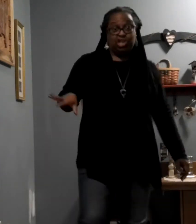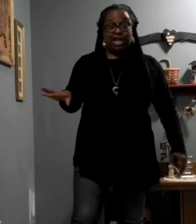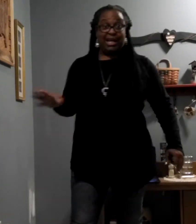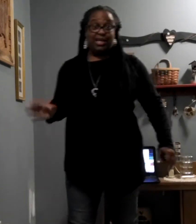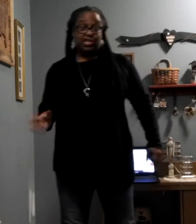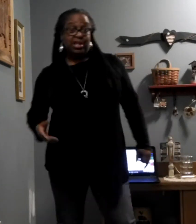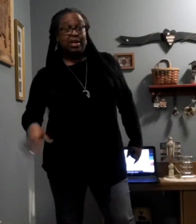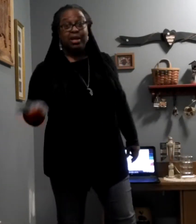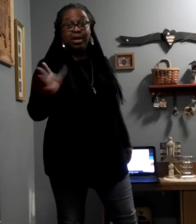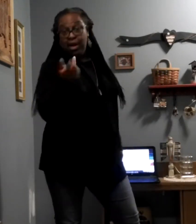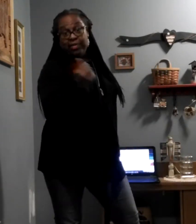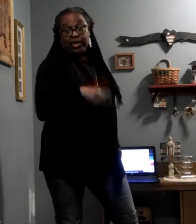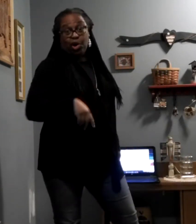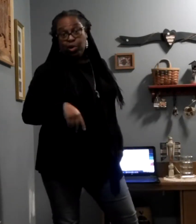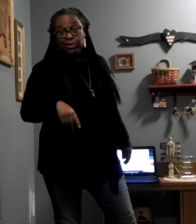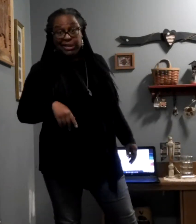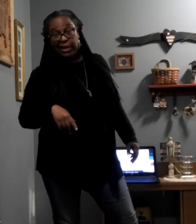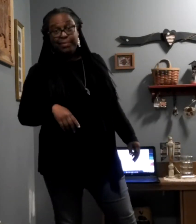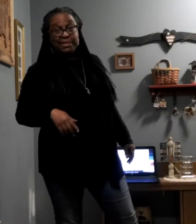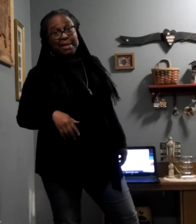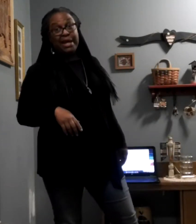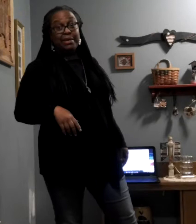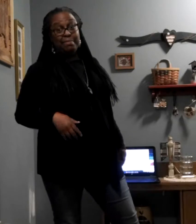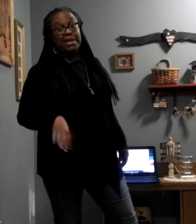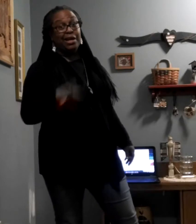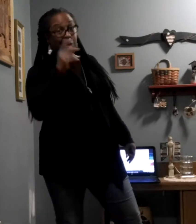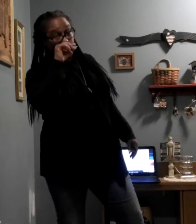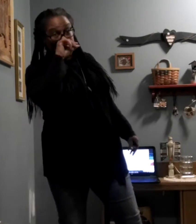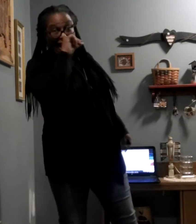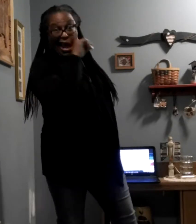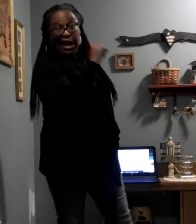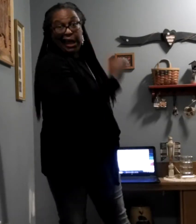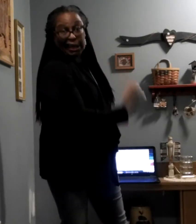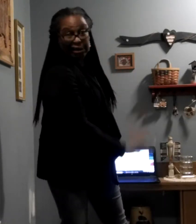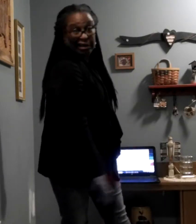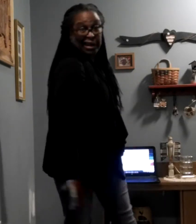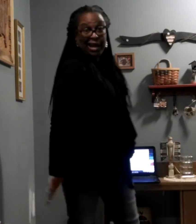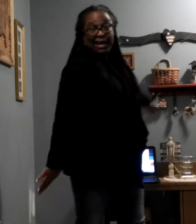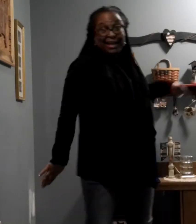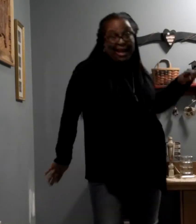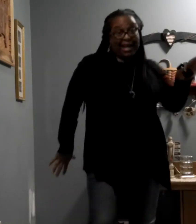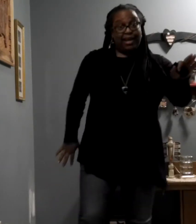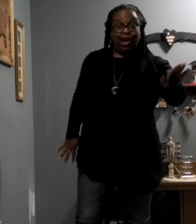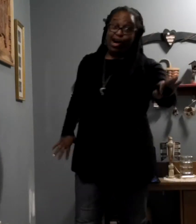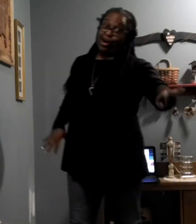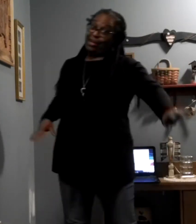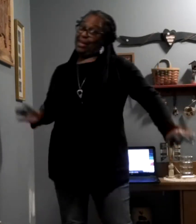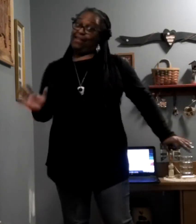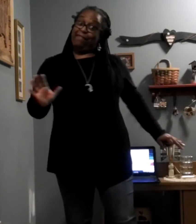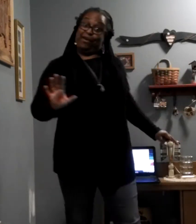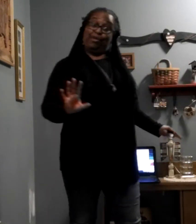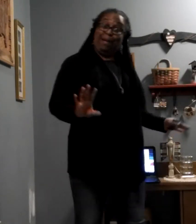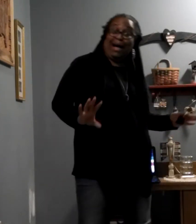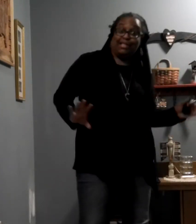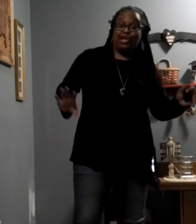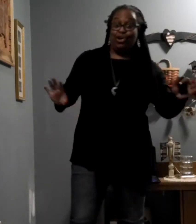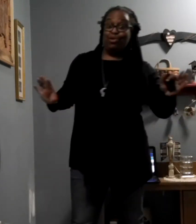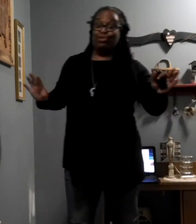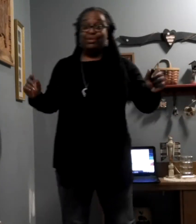change, the cold temps make me go dang. Can't hardly feel my toes,